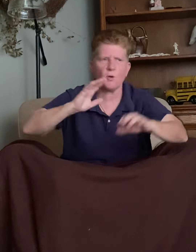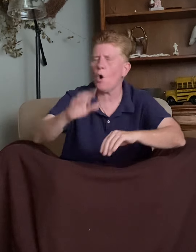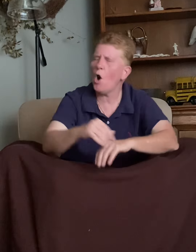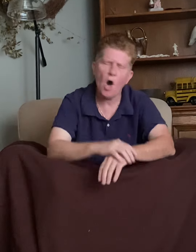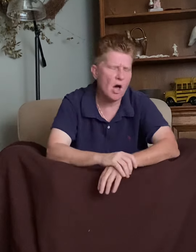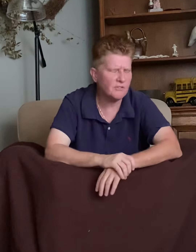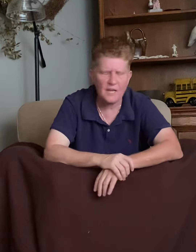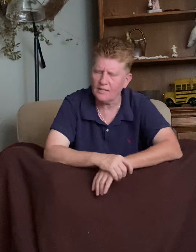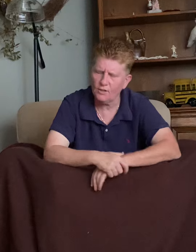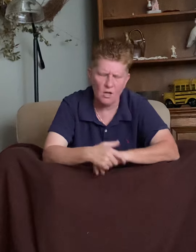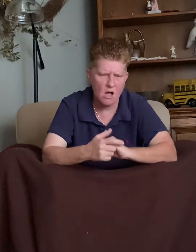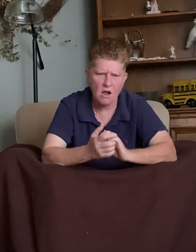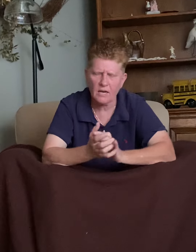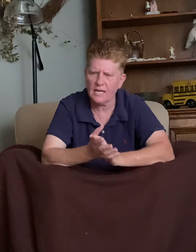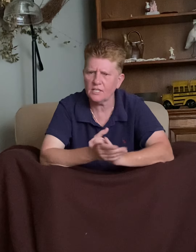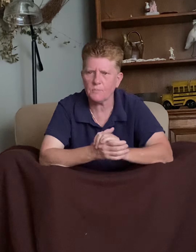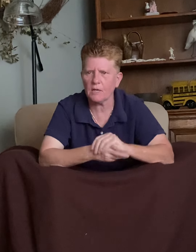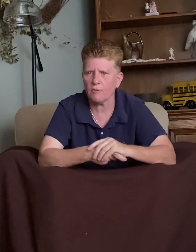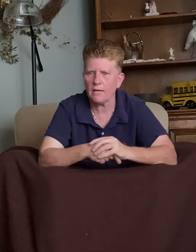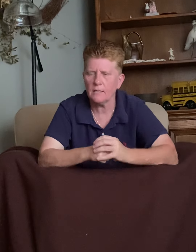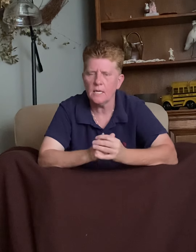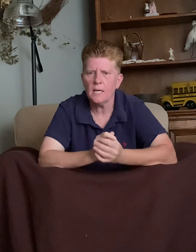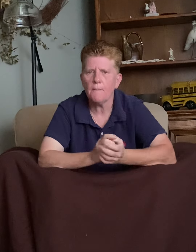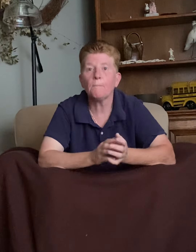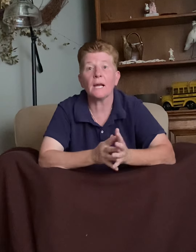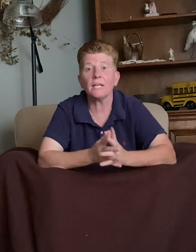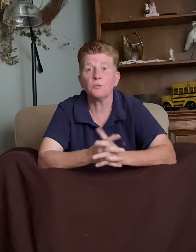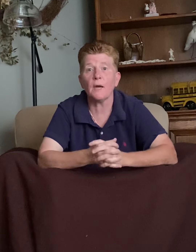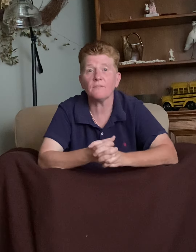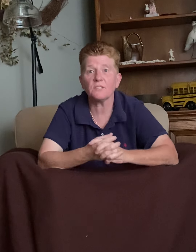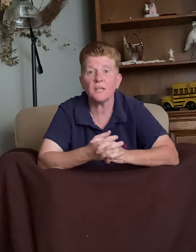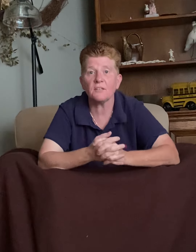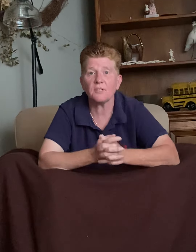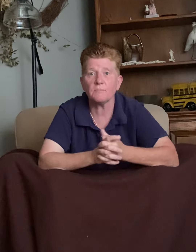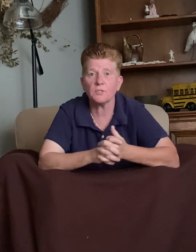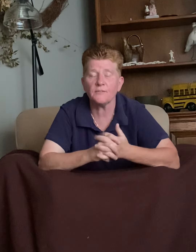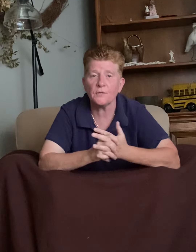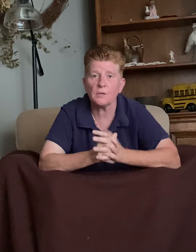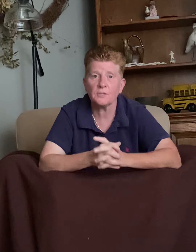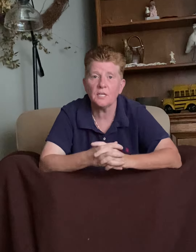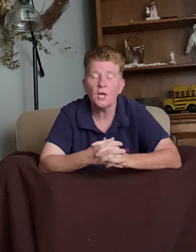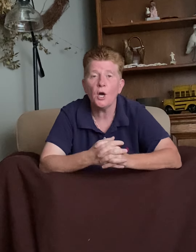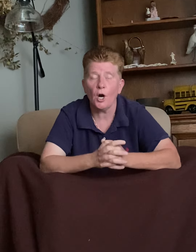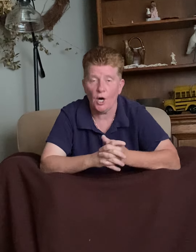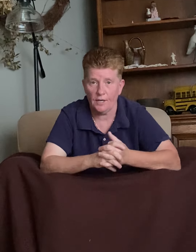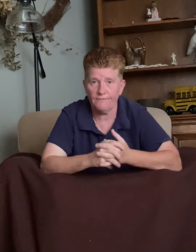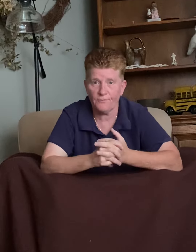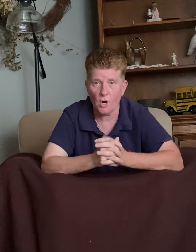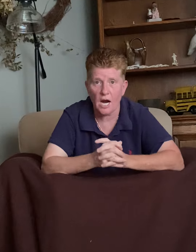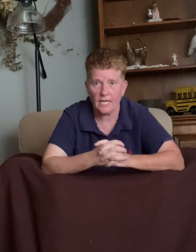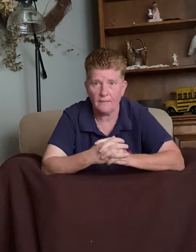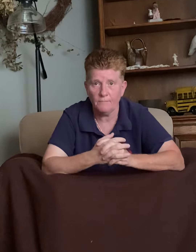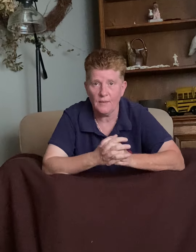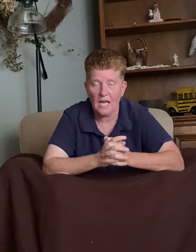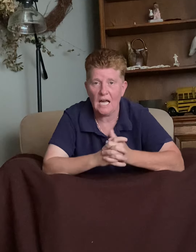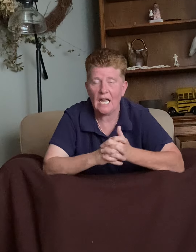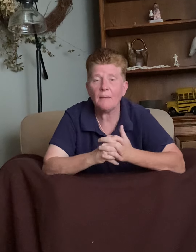all day long, and it's been great. But I do have to say something to you folks. On Friday, I'm